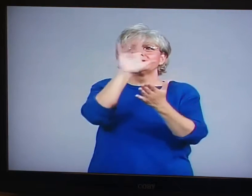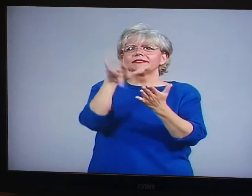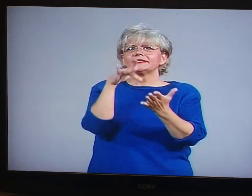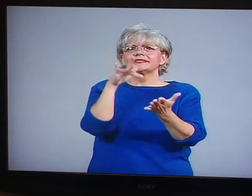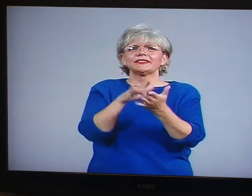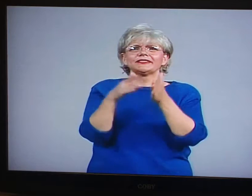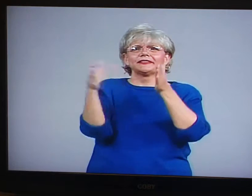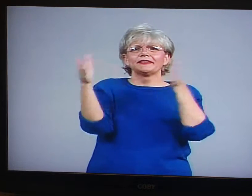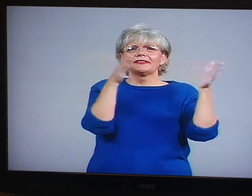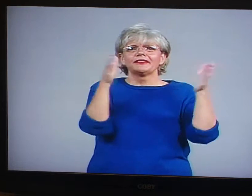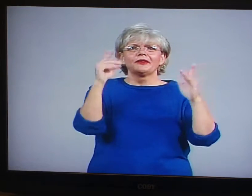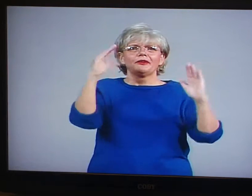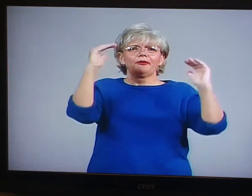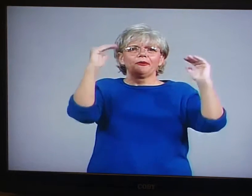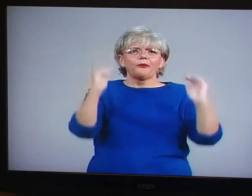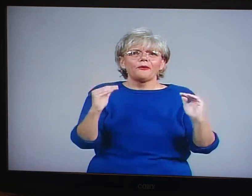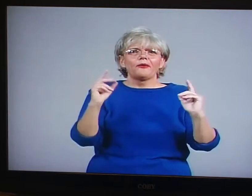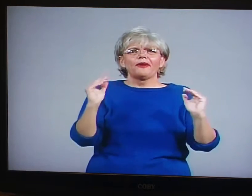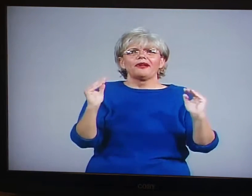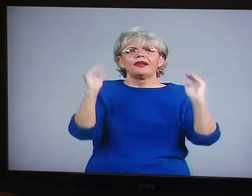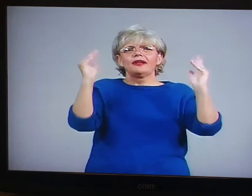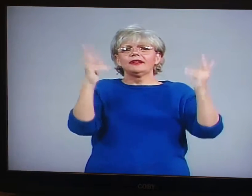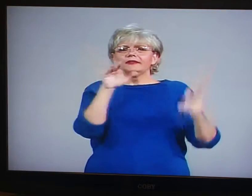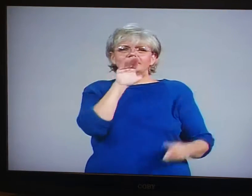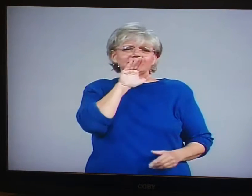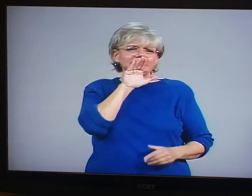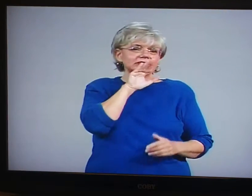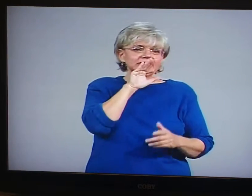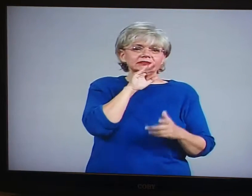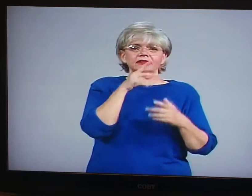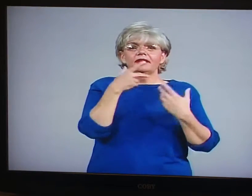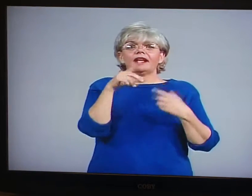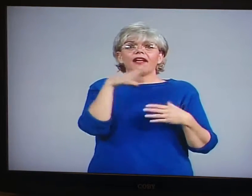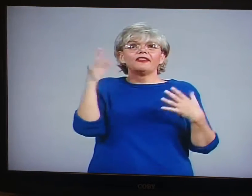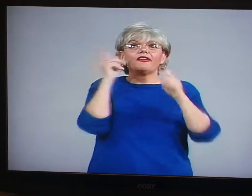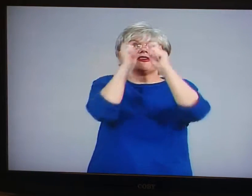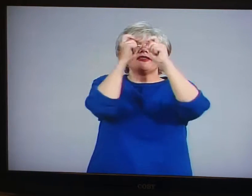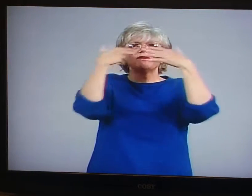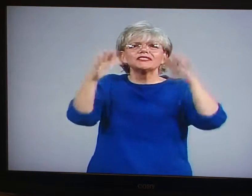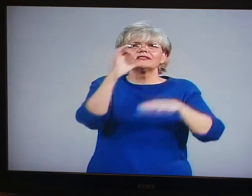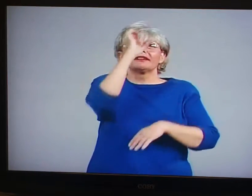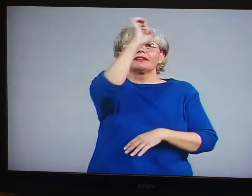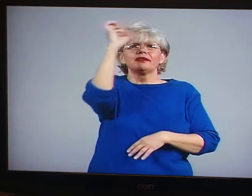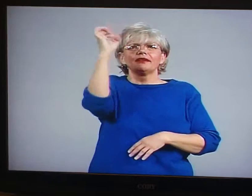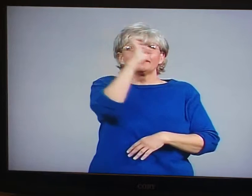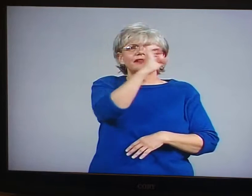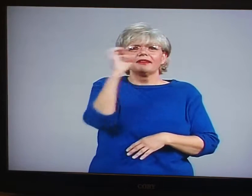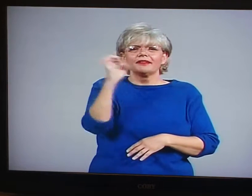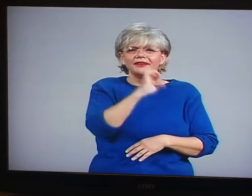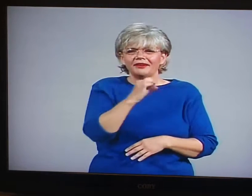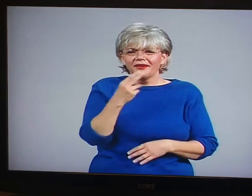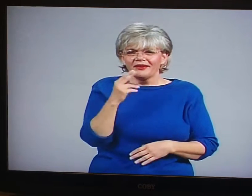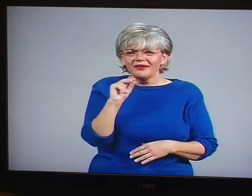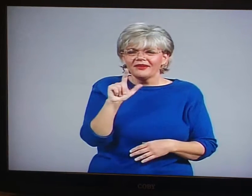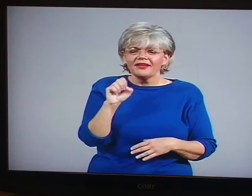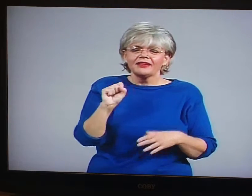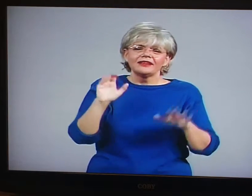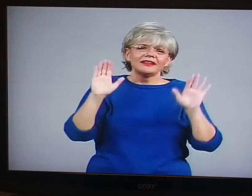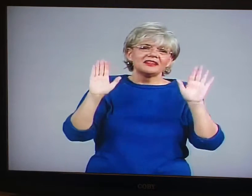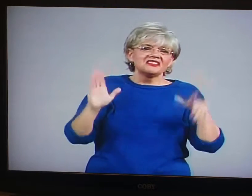side and sometimes you know you you look from behind and it's not center after you finish you know trying to to